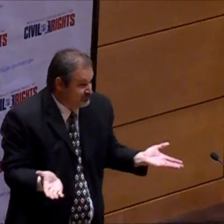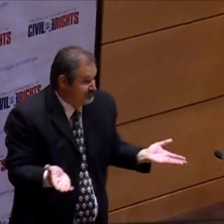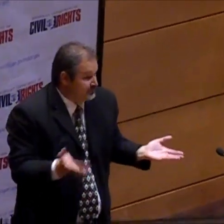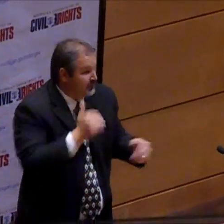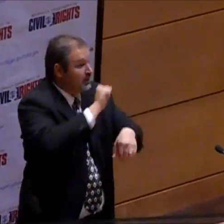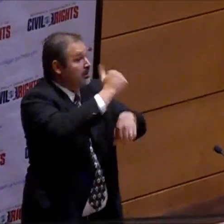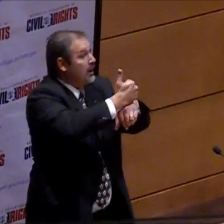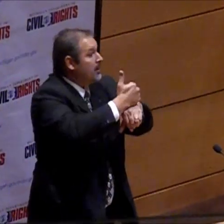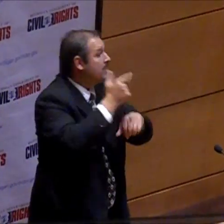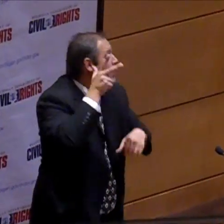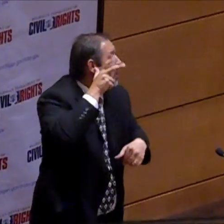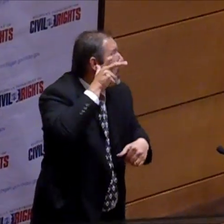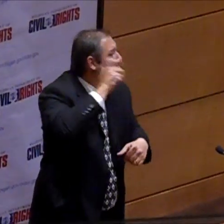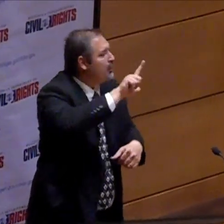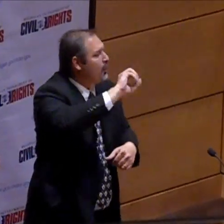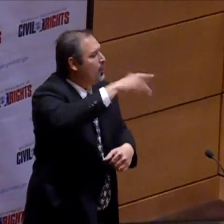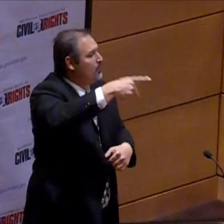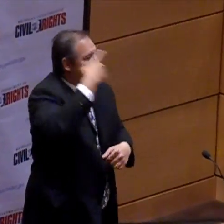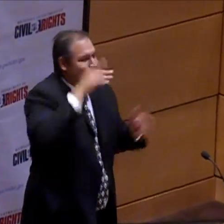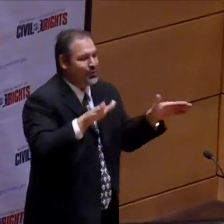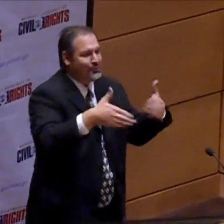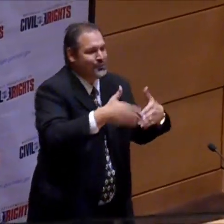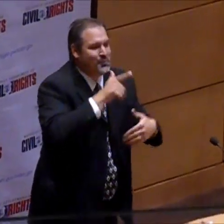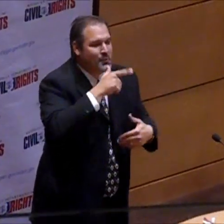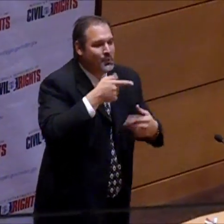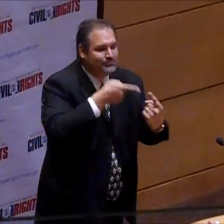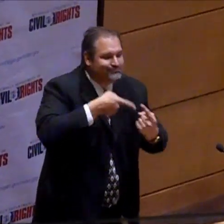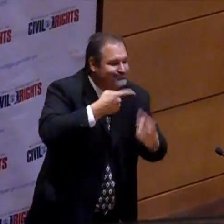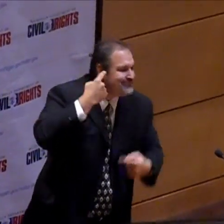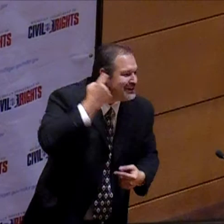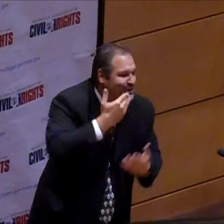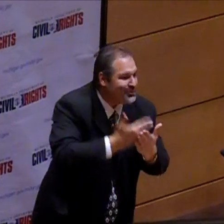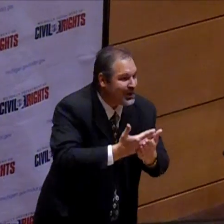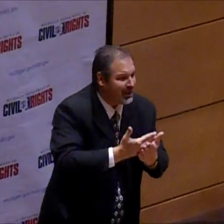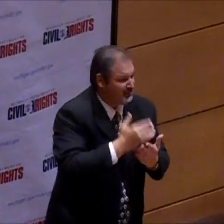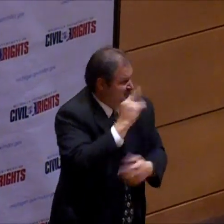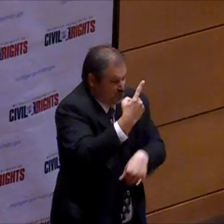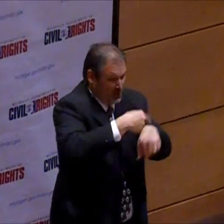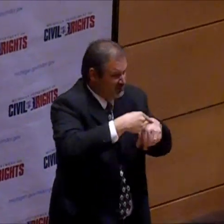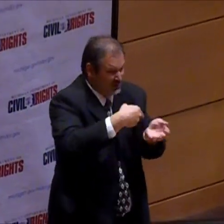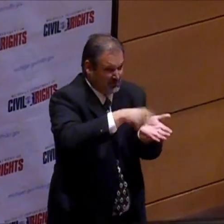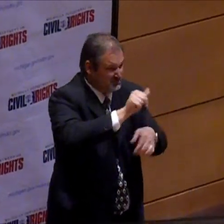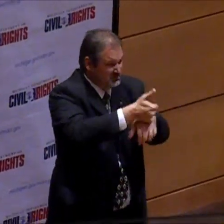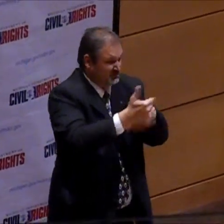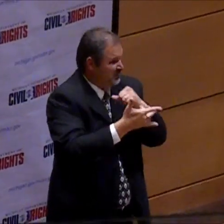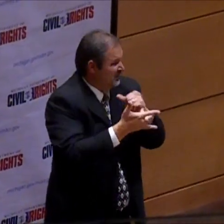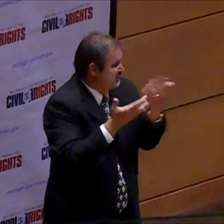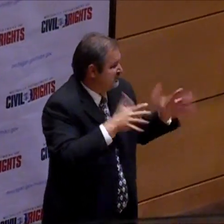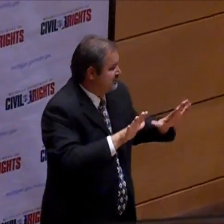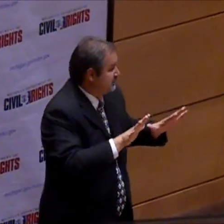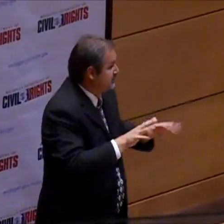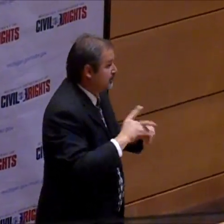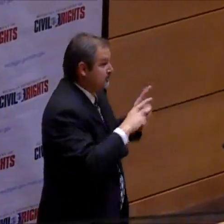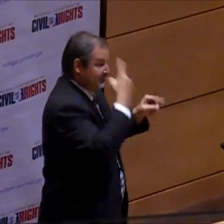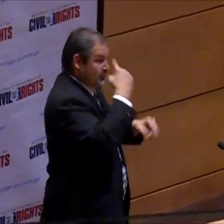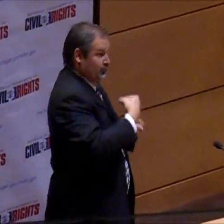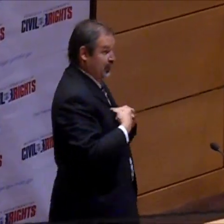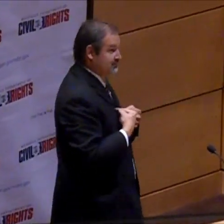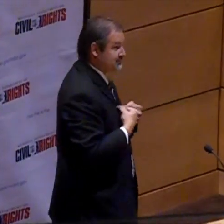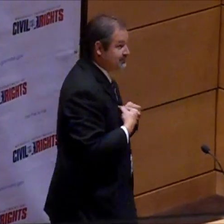fee that they pay to set something like that up. Or a hearing loop for a person who cannot hear very well is a technology, a piece